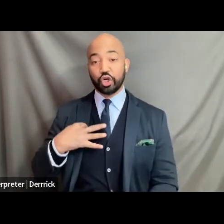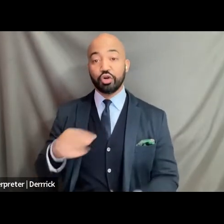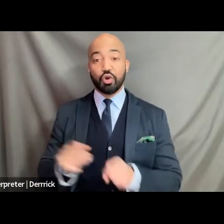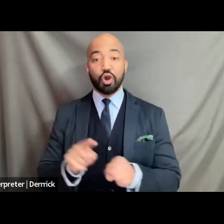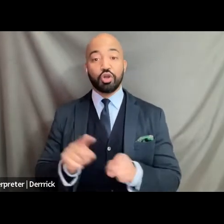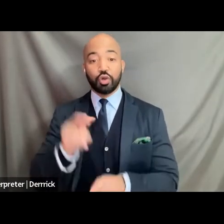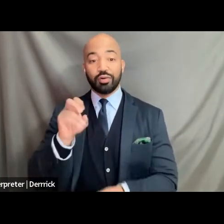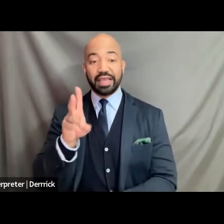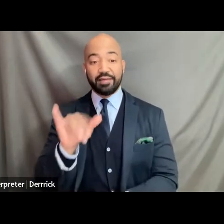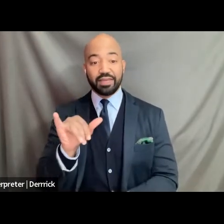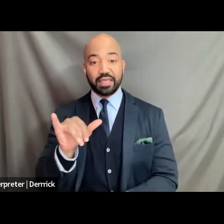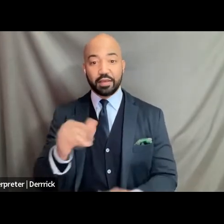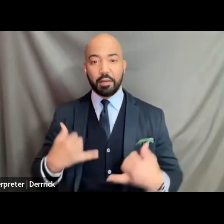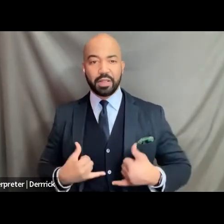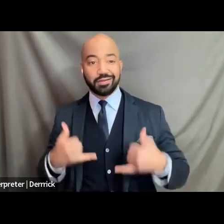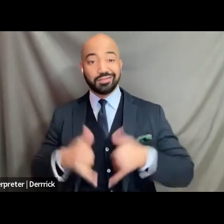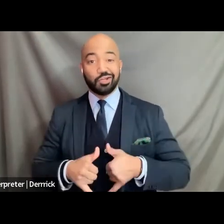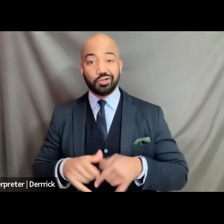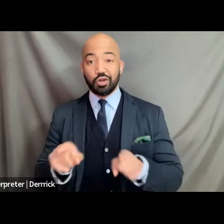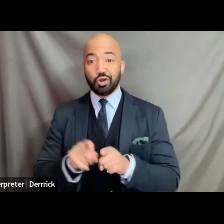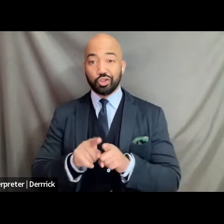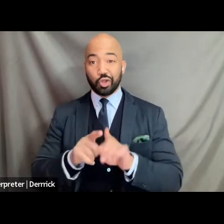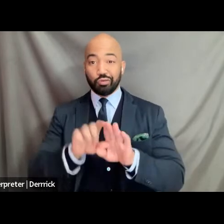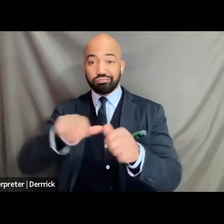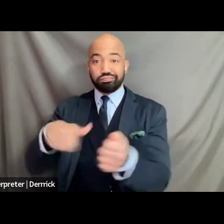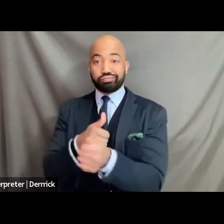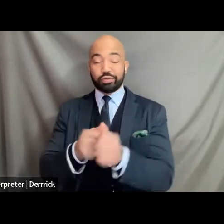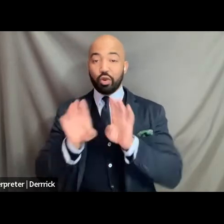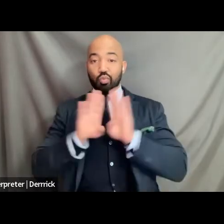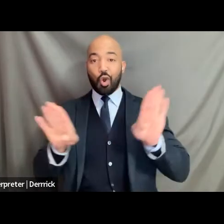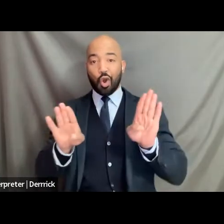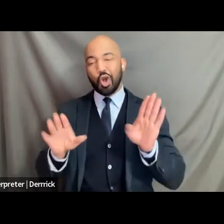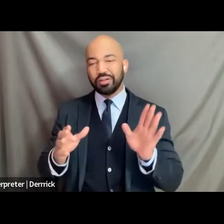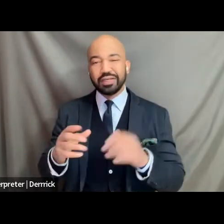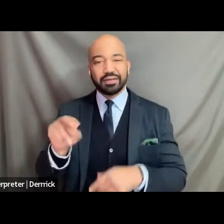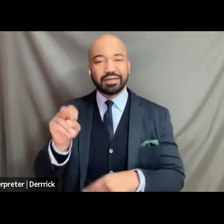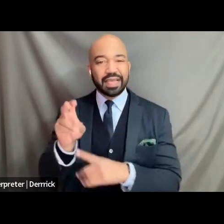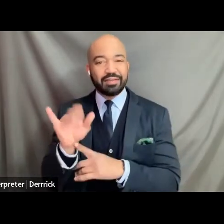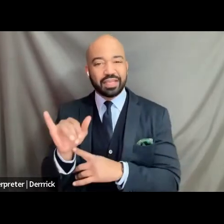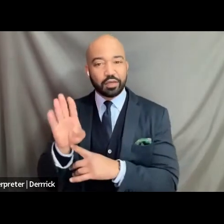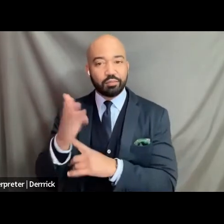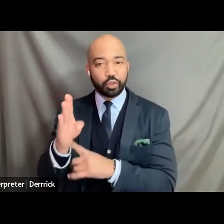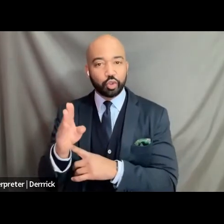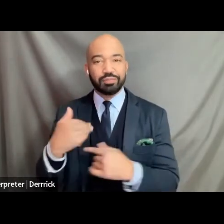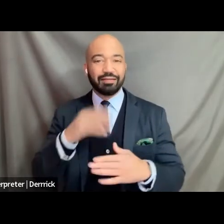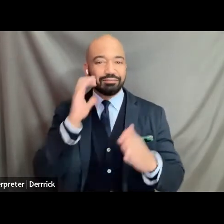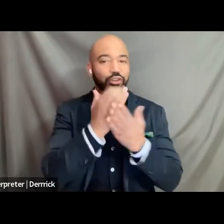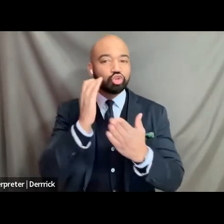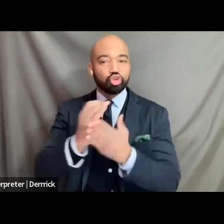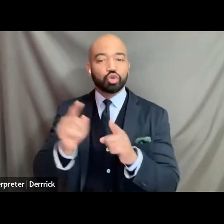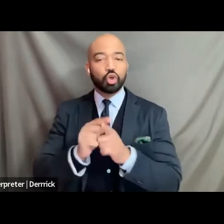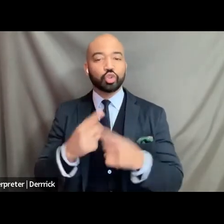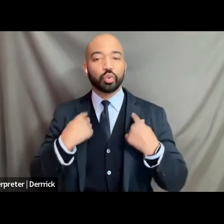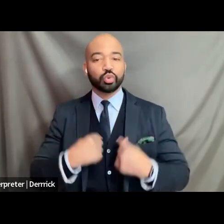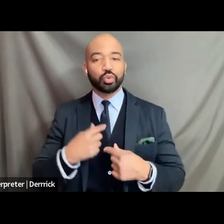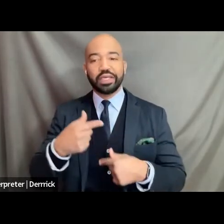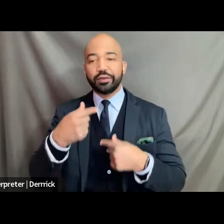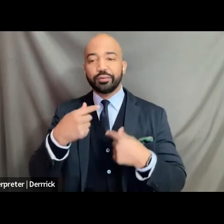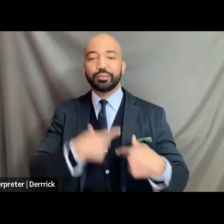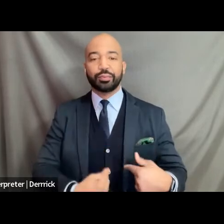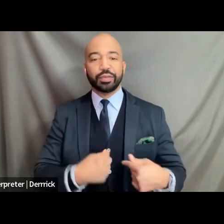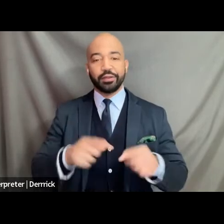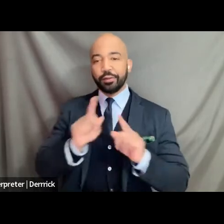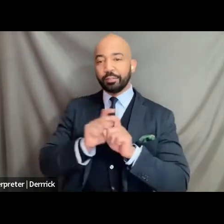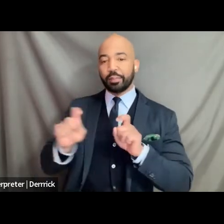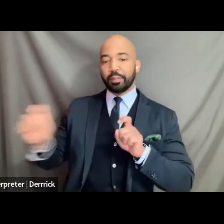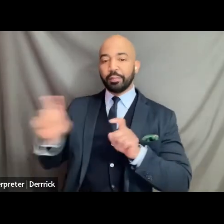blazer um behind me is a navy blue wall with some pictures and some jewelry that's hanging i am a deputy direct